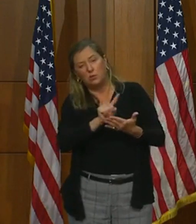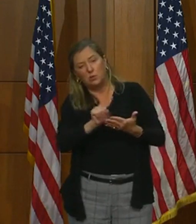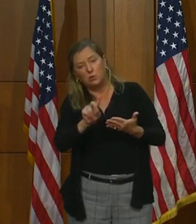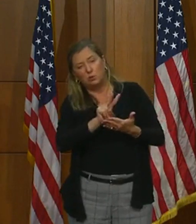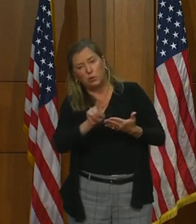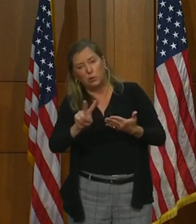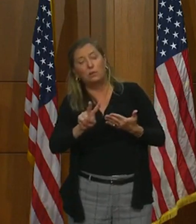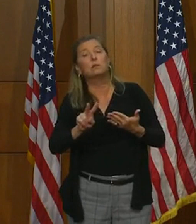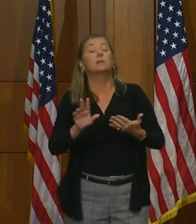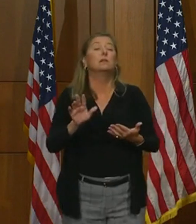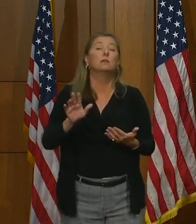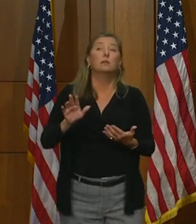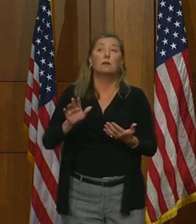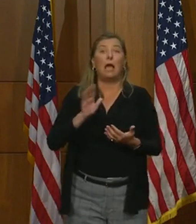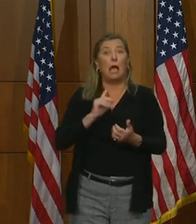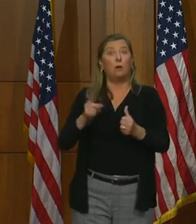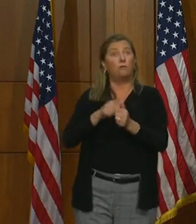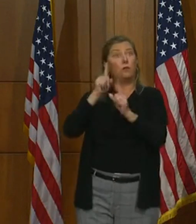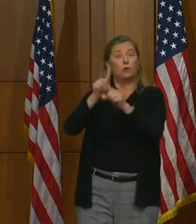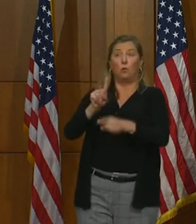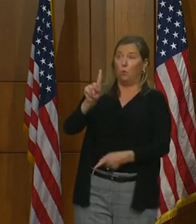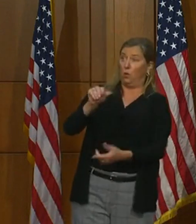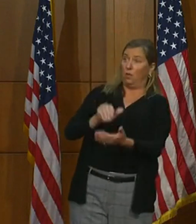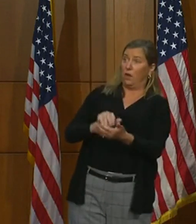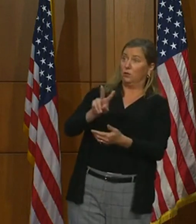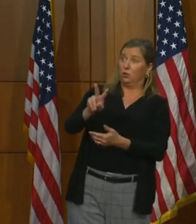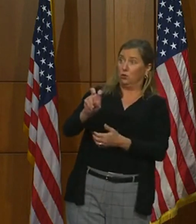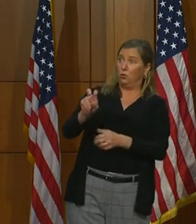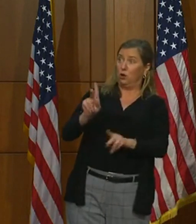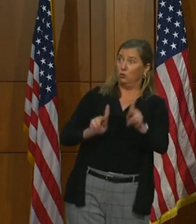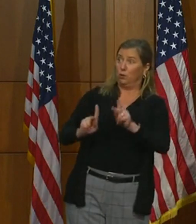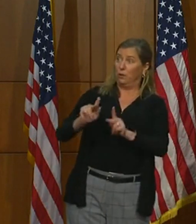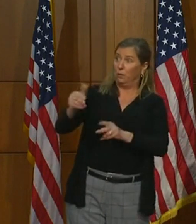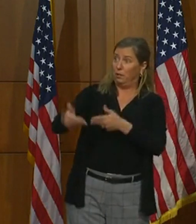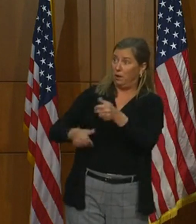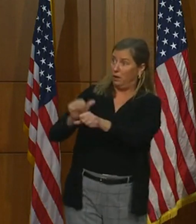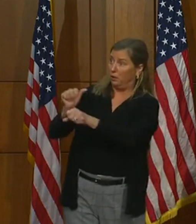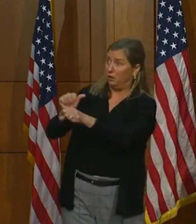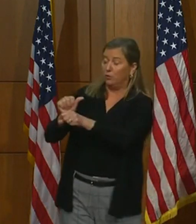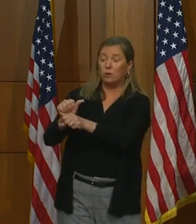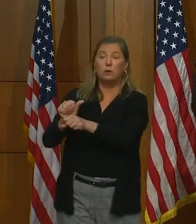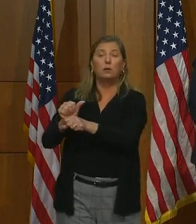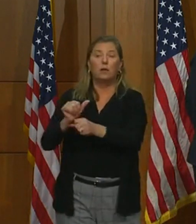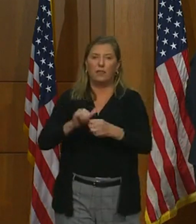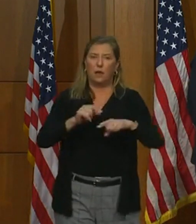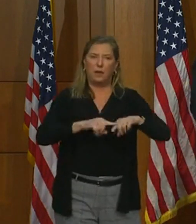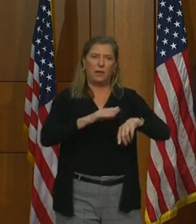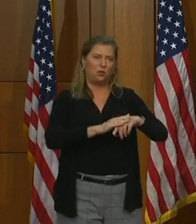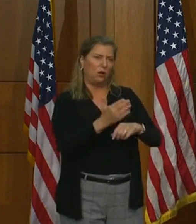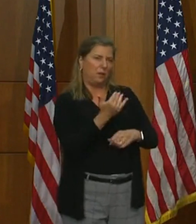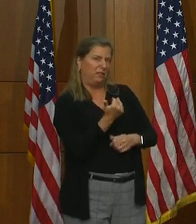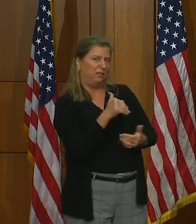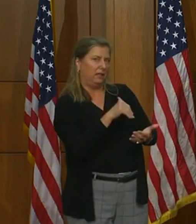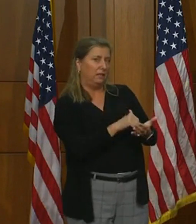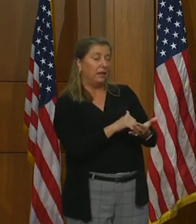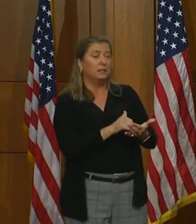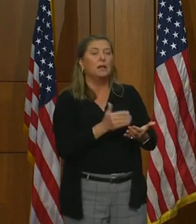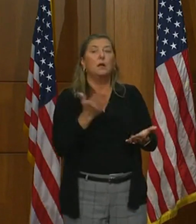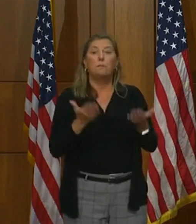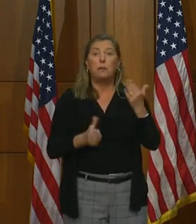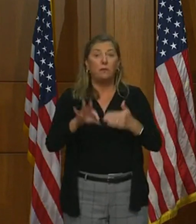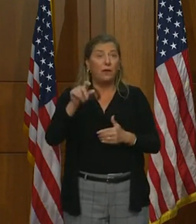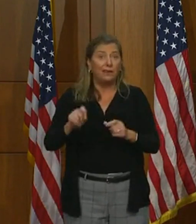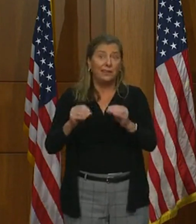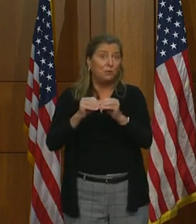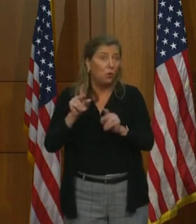our initial goal of 1,200 is based on that 15 per 100,000. We may find that to do the job adequately we need a higher number. And